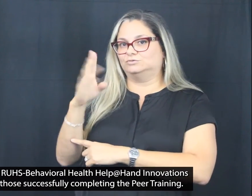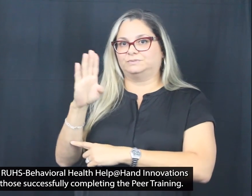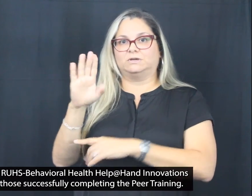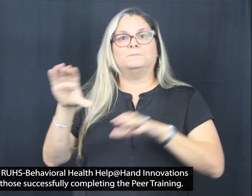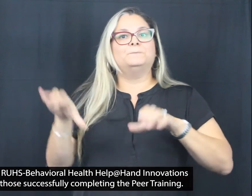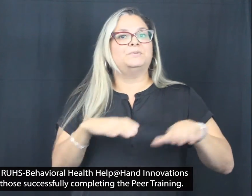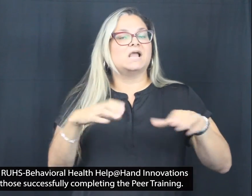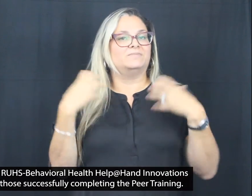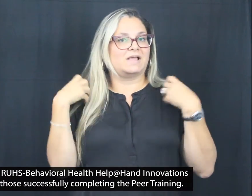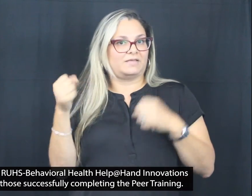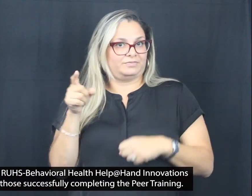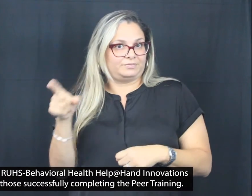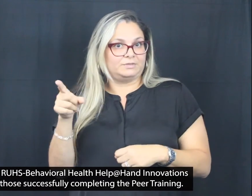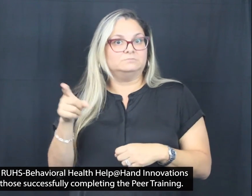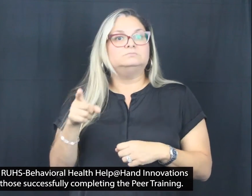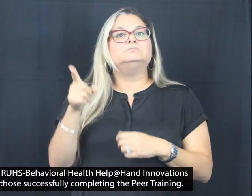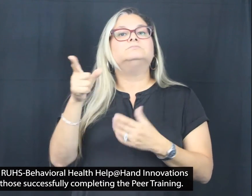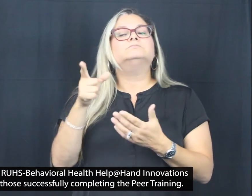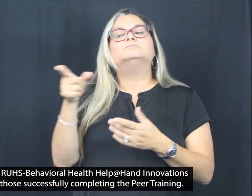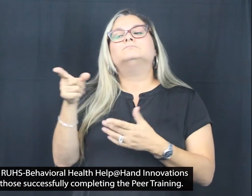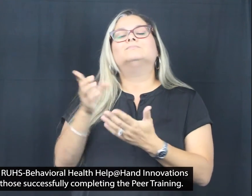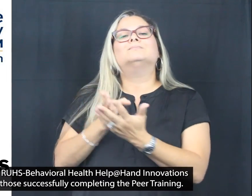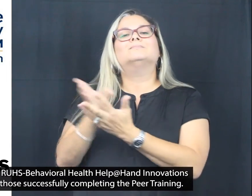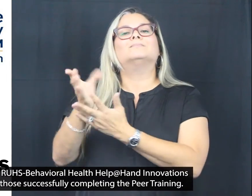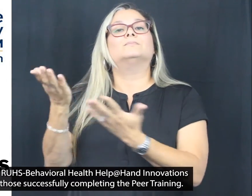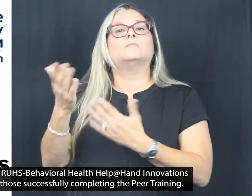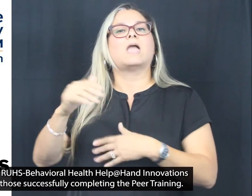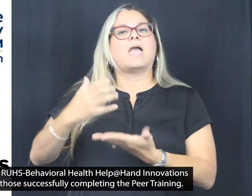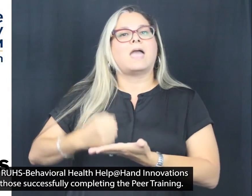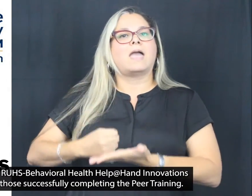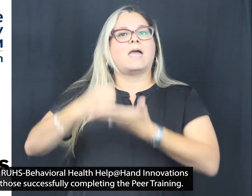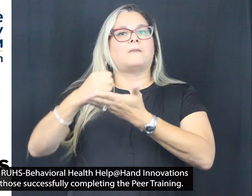successfully complete the entire peer training.